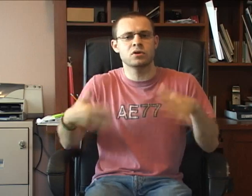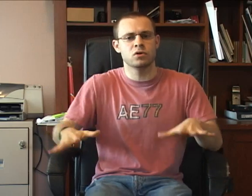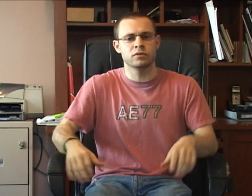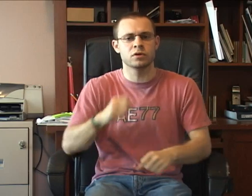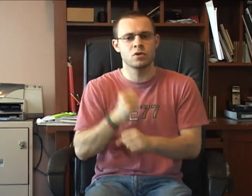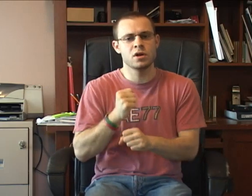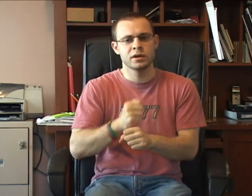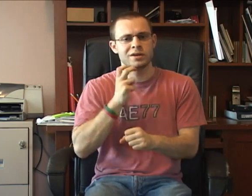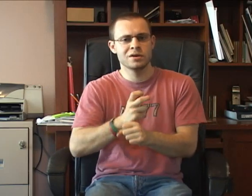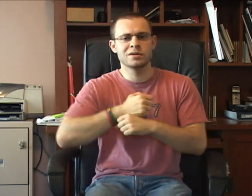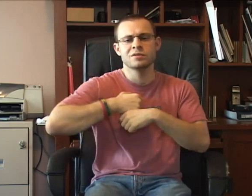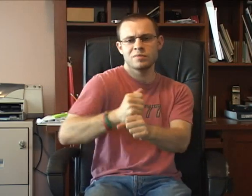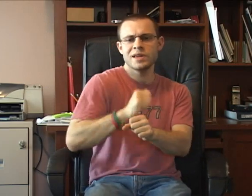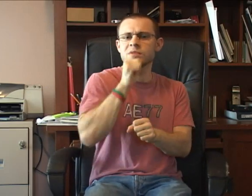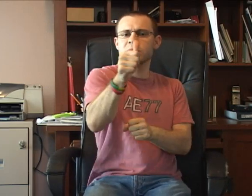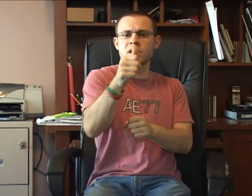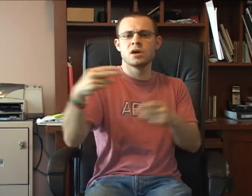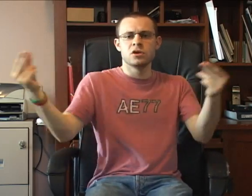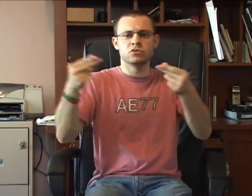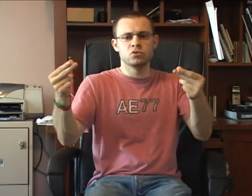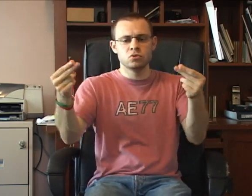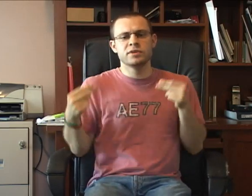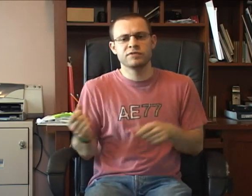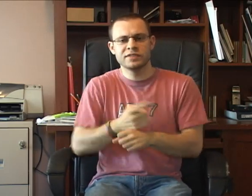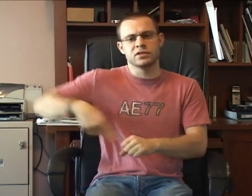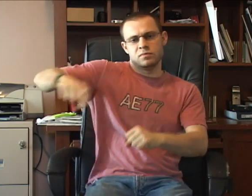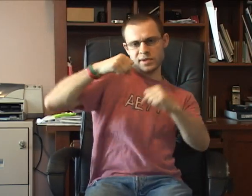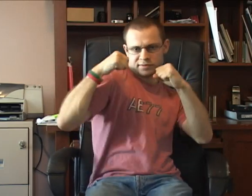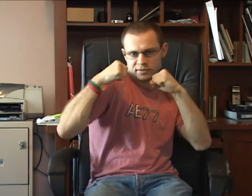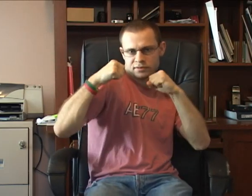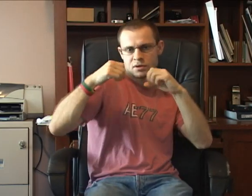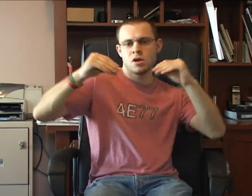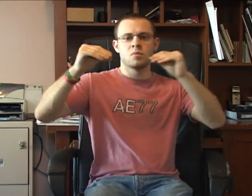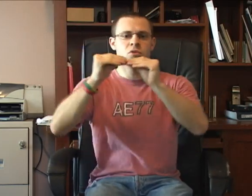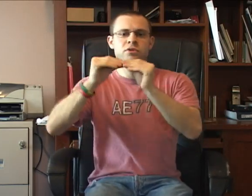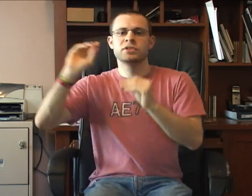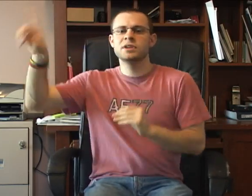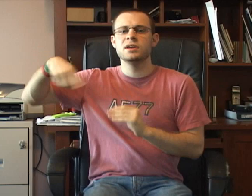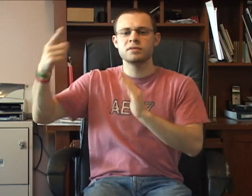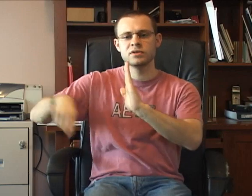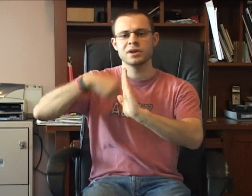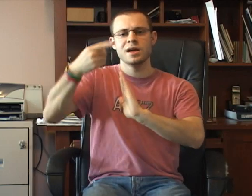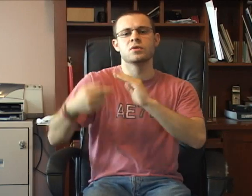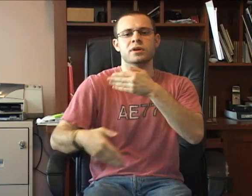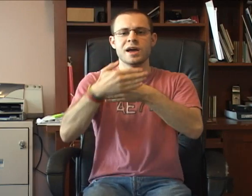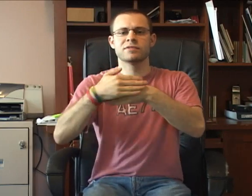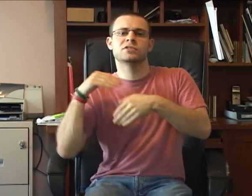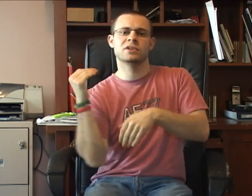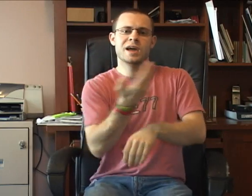over It has to make us stronger All that we've ever